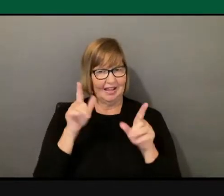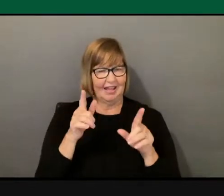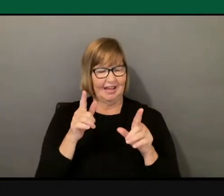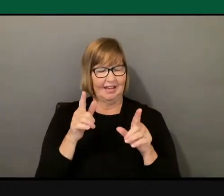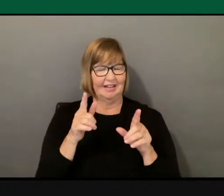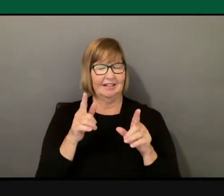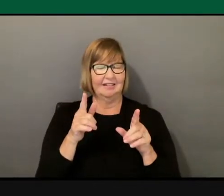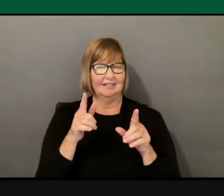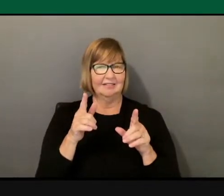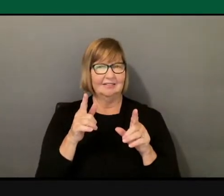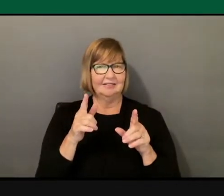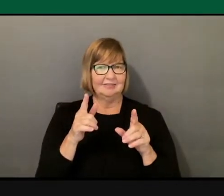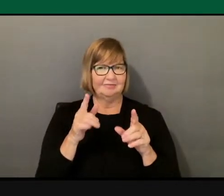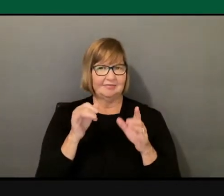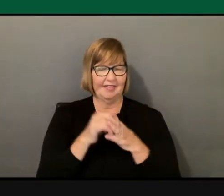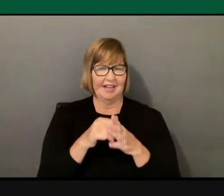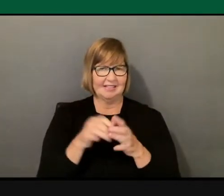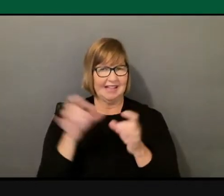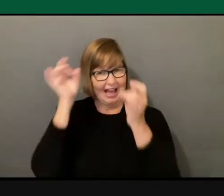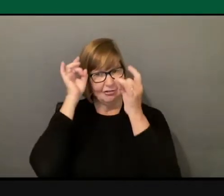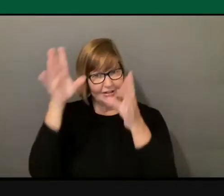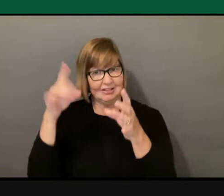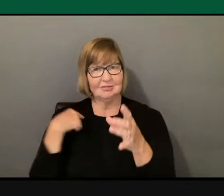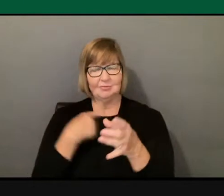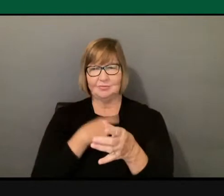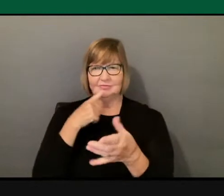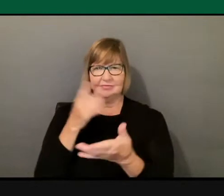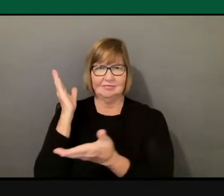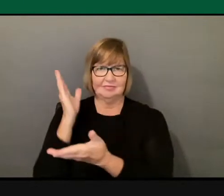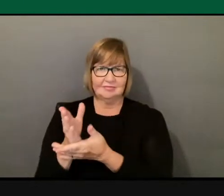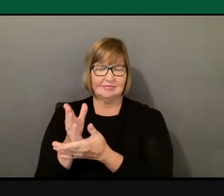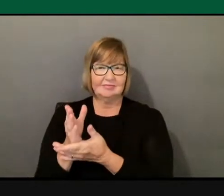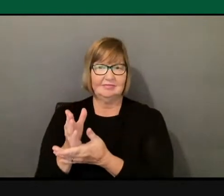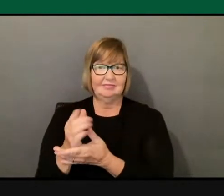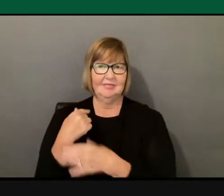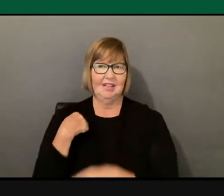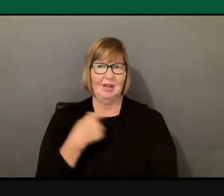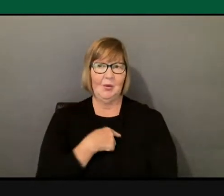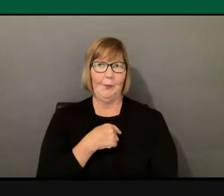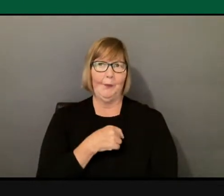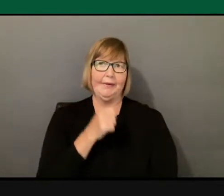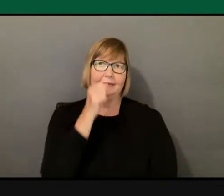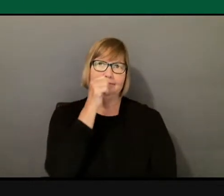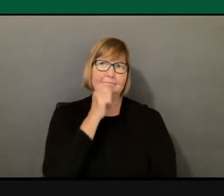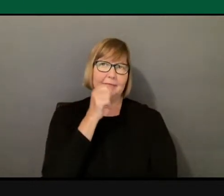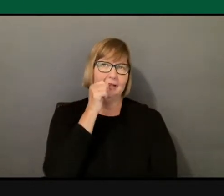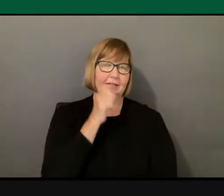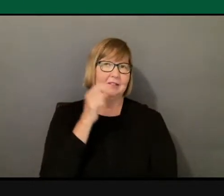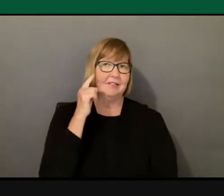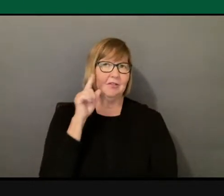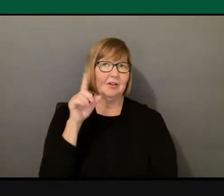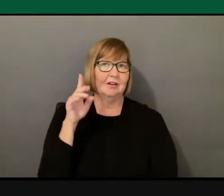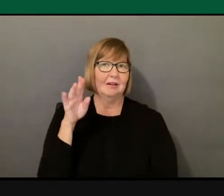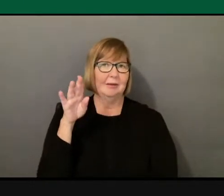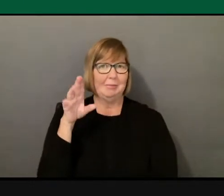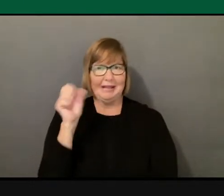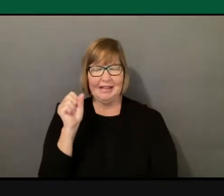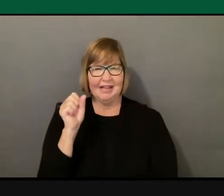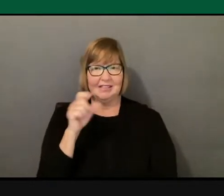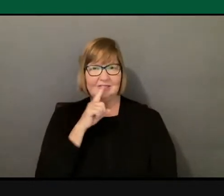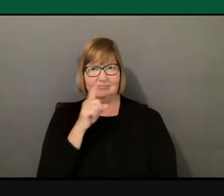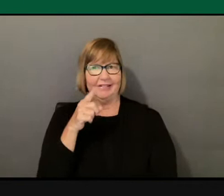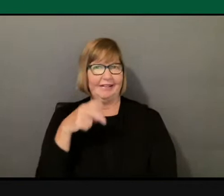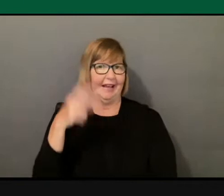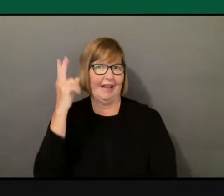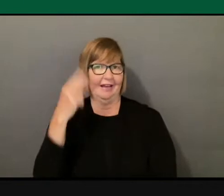that we then say stop? And has our tolerance for BS just gotten so high that we don't